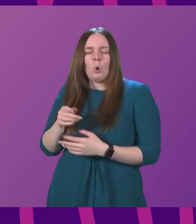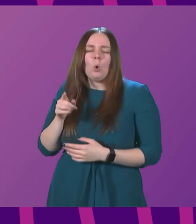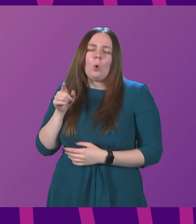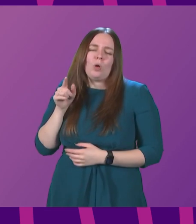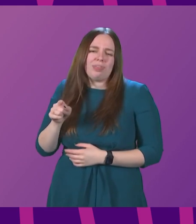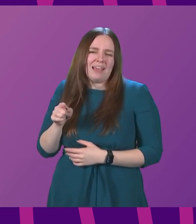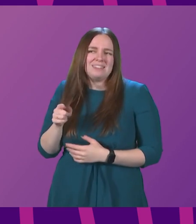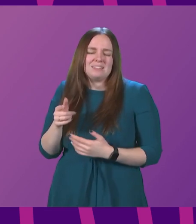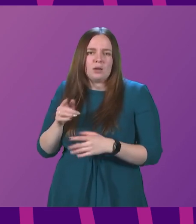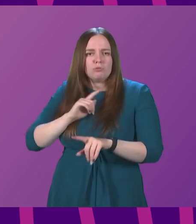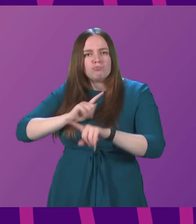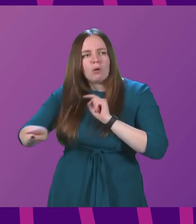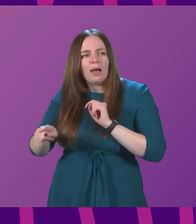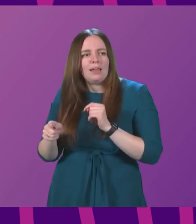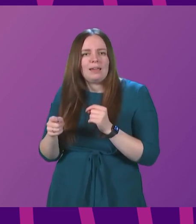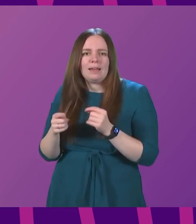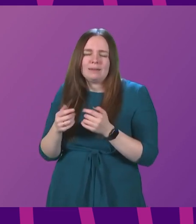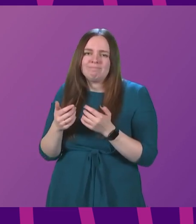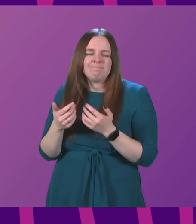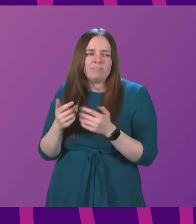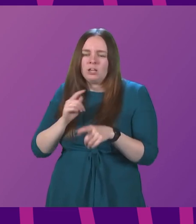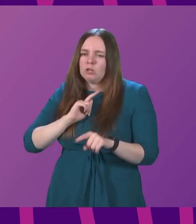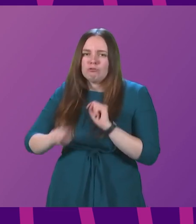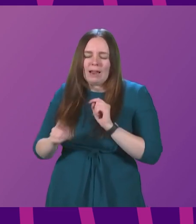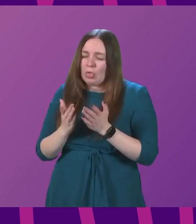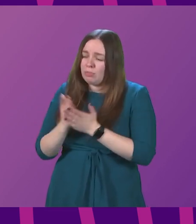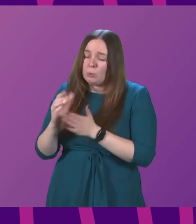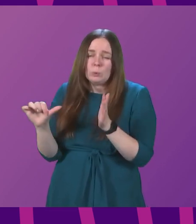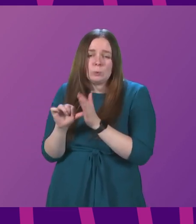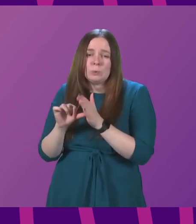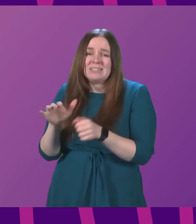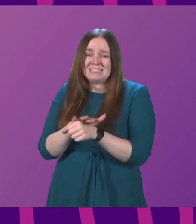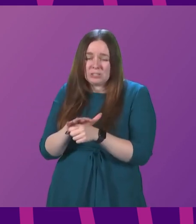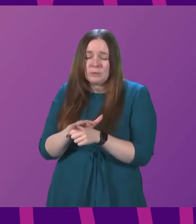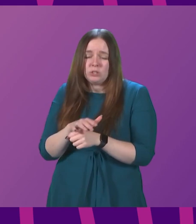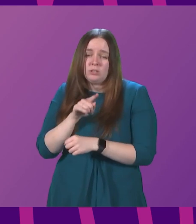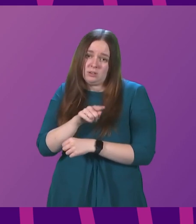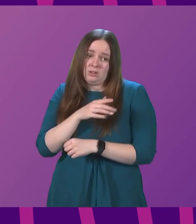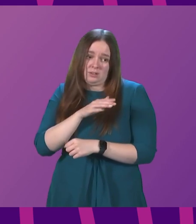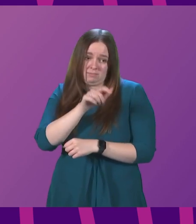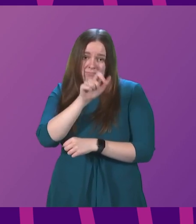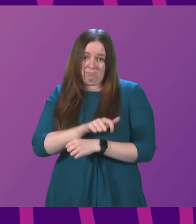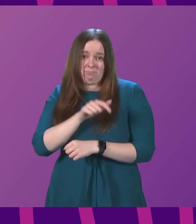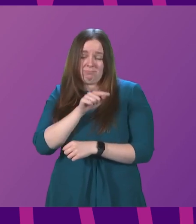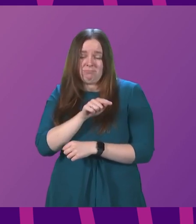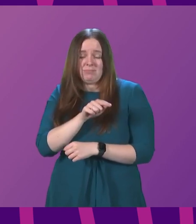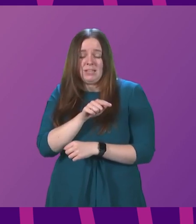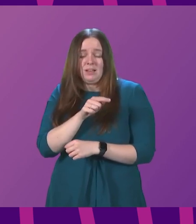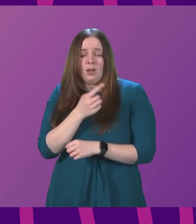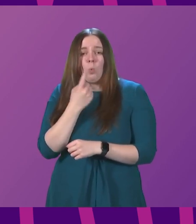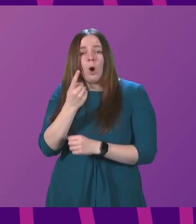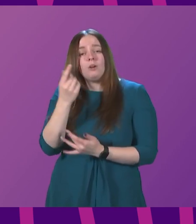trying as hard as we can while we still in a situation. I point the member back to one of the